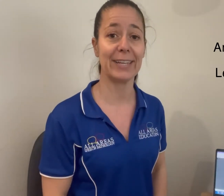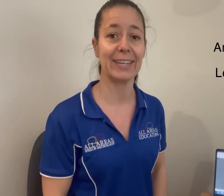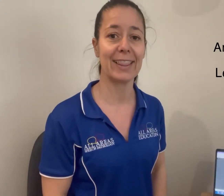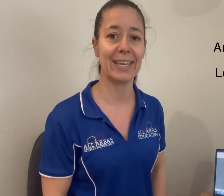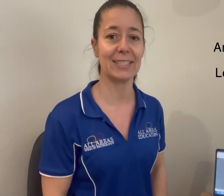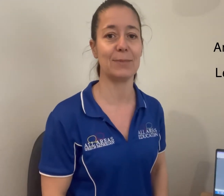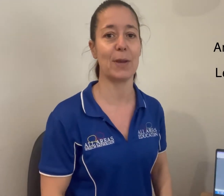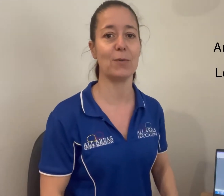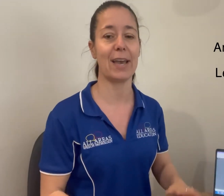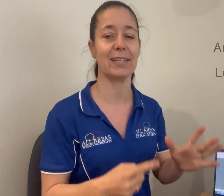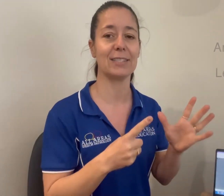Let's spell that.